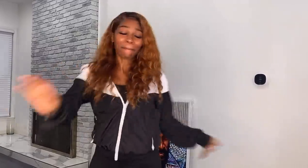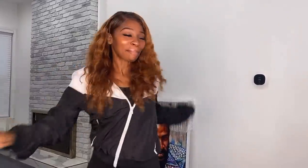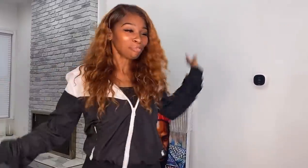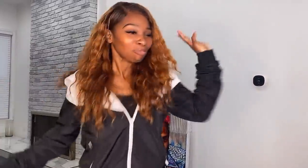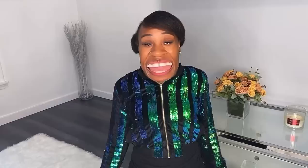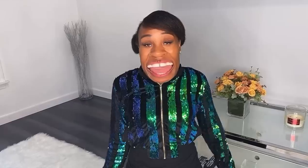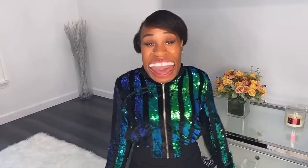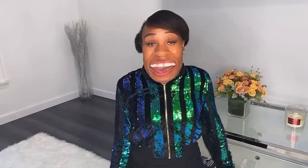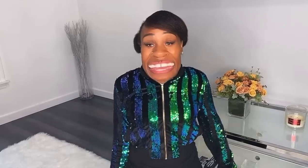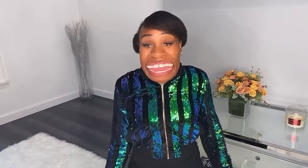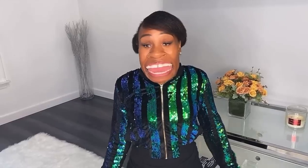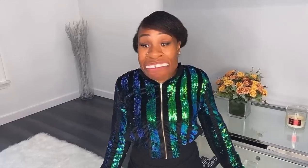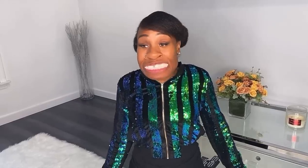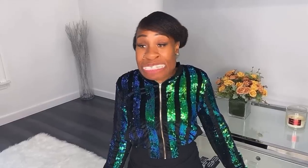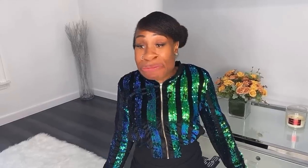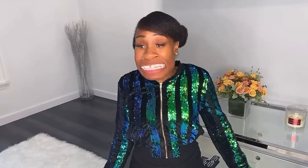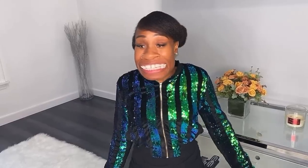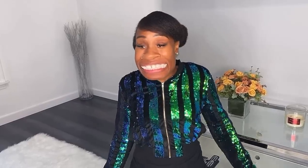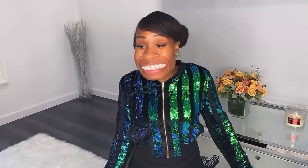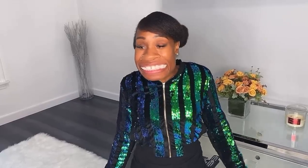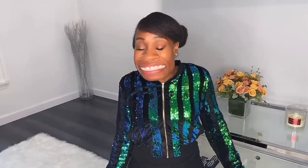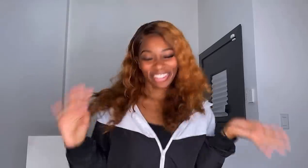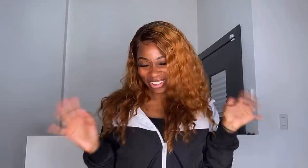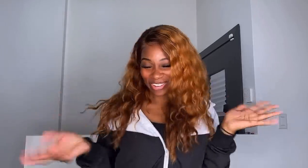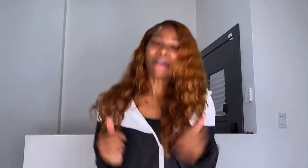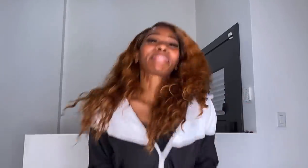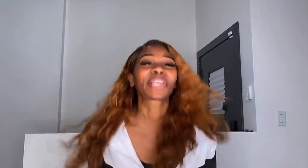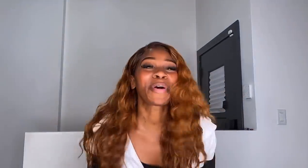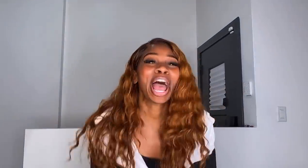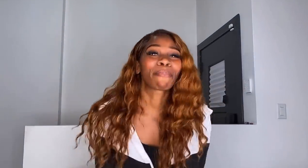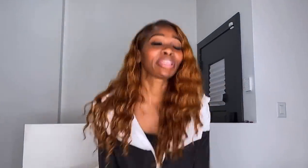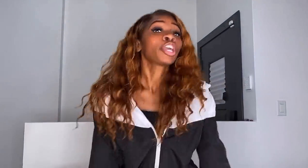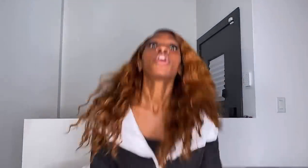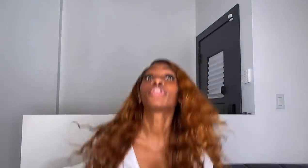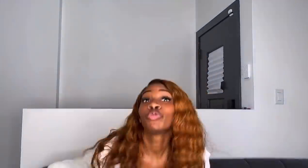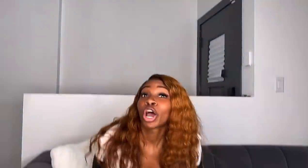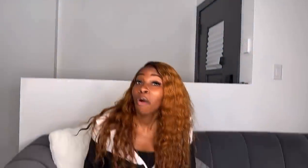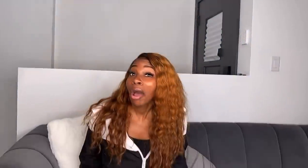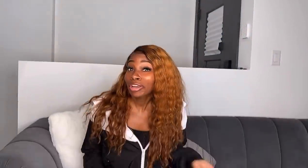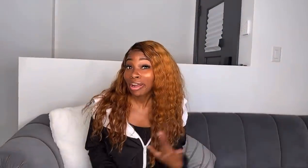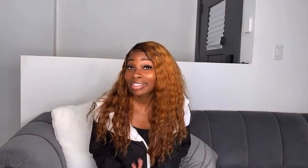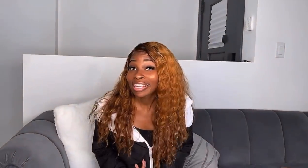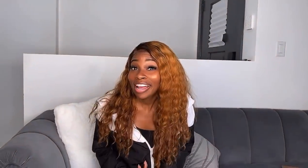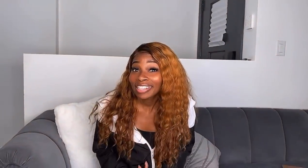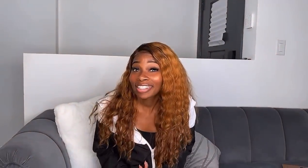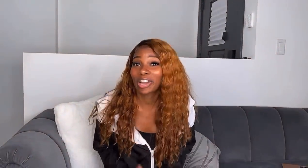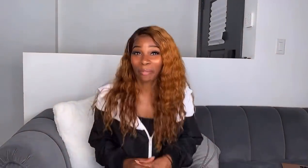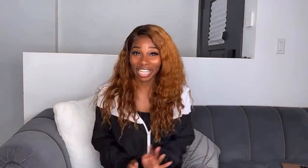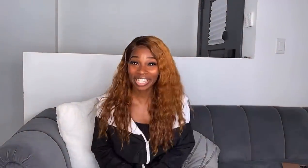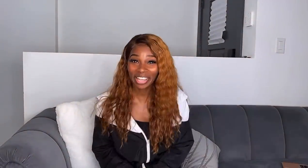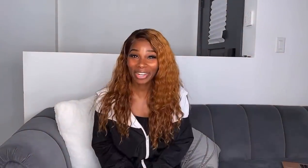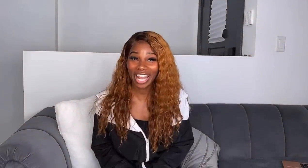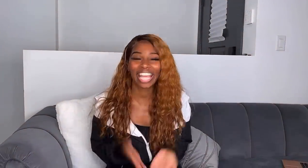okay have a seat please I'm so happy you know all your aunts and cousins are coming to see you today